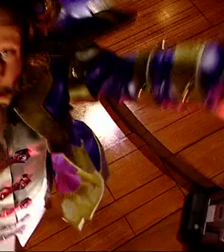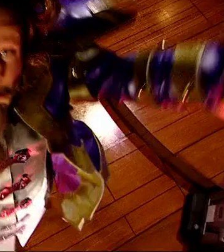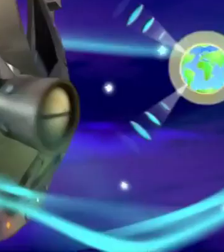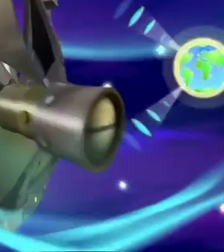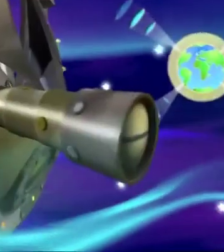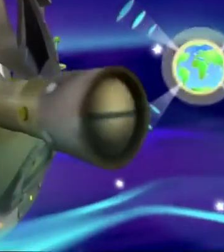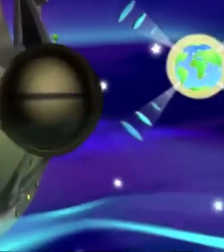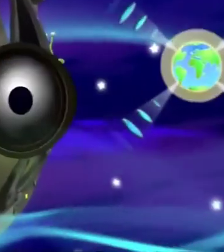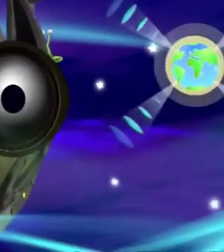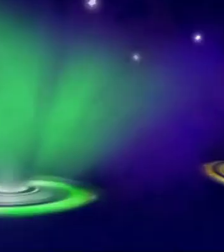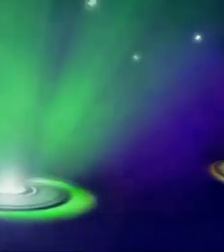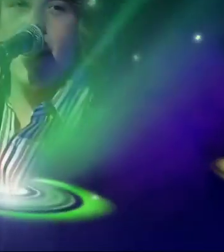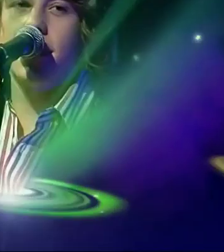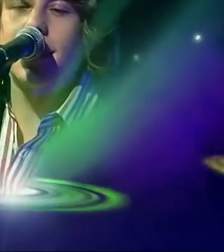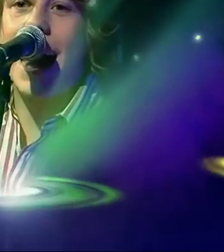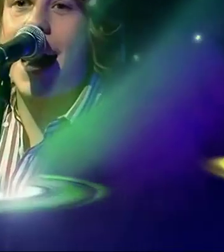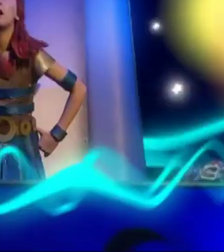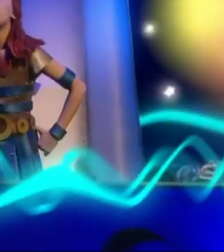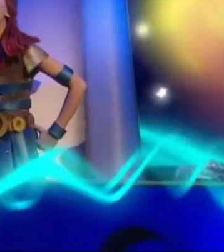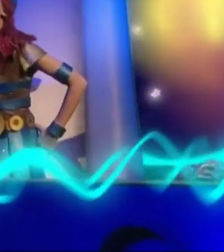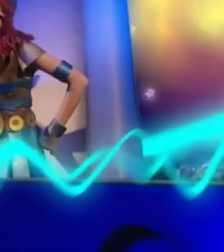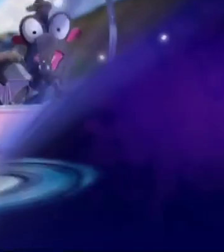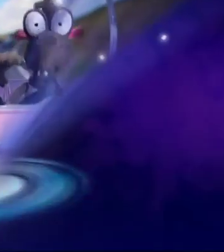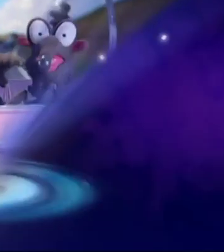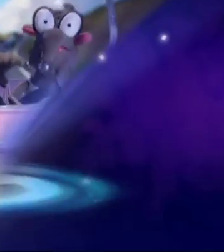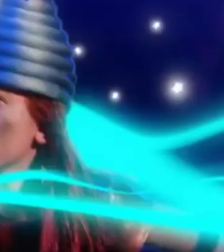A Z-Track Zone, the hottest tracks in the galaxy.